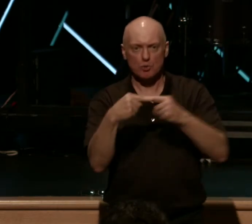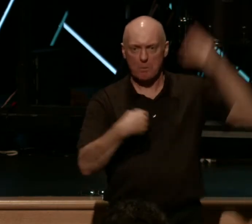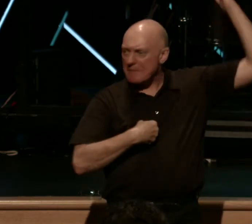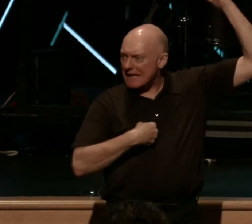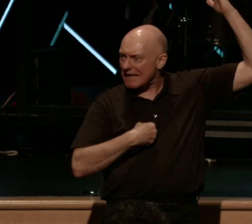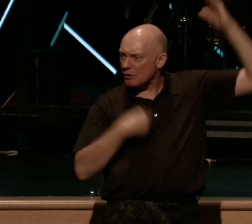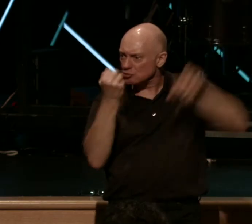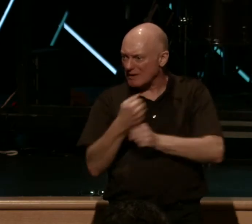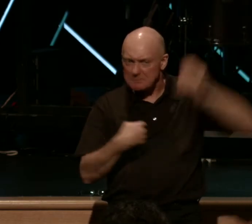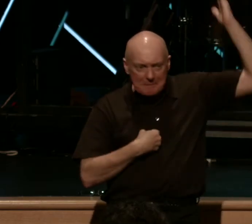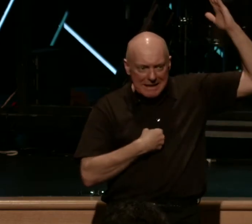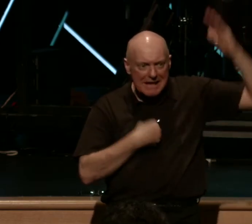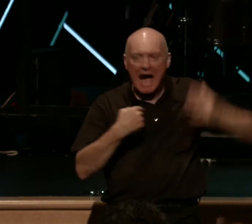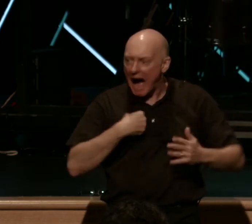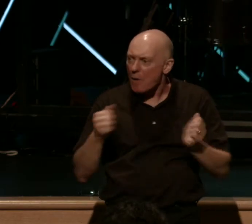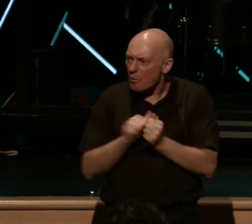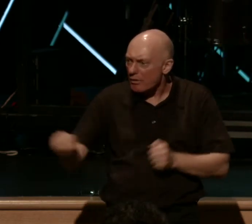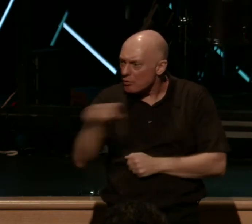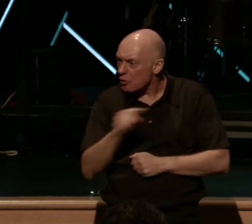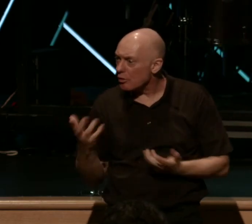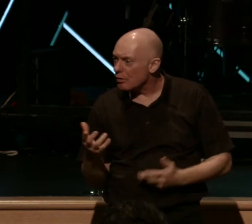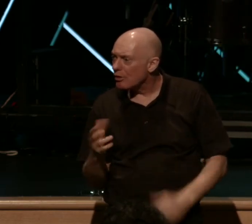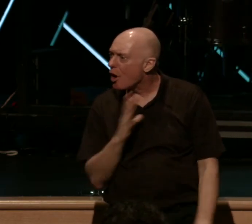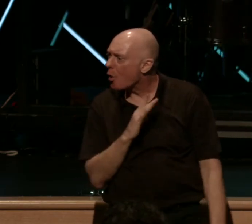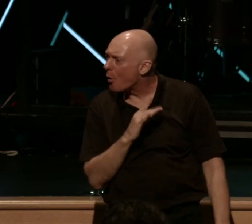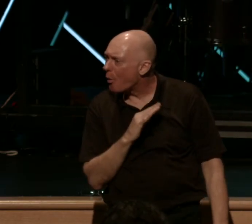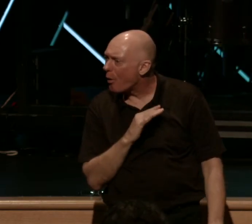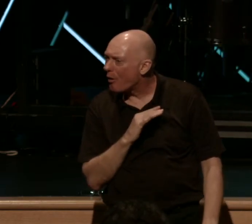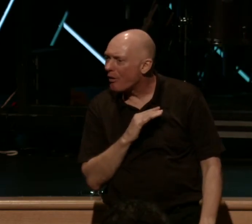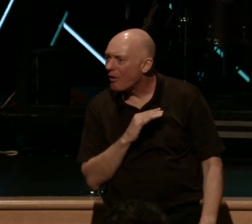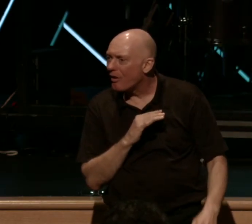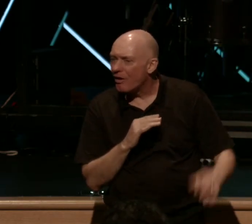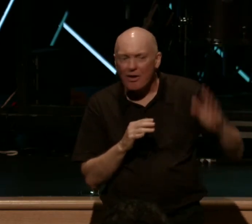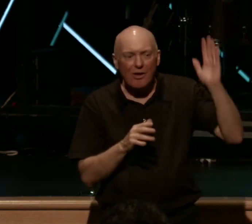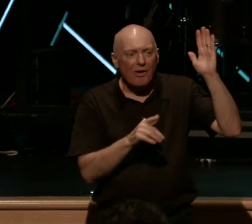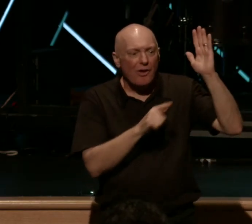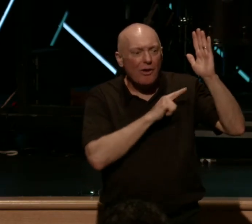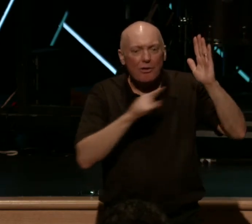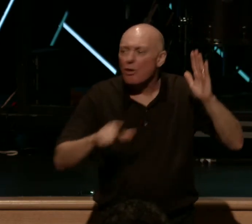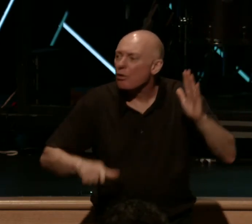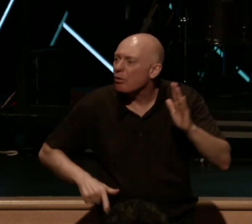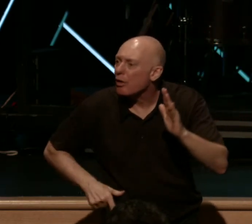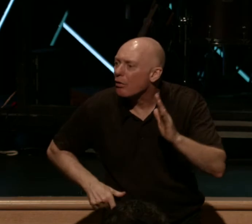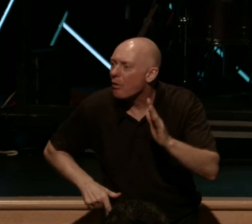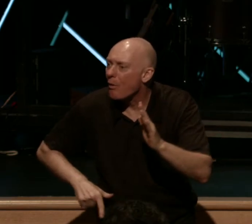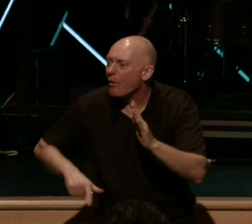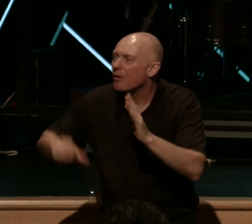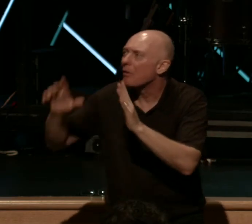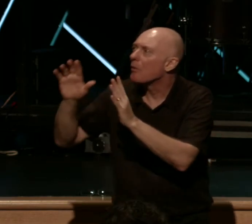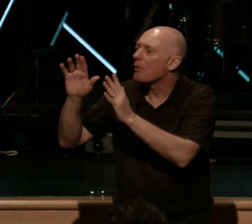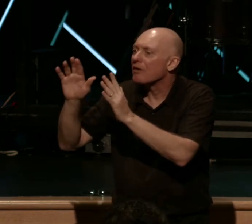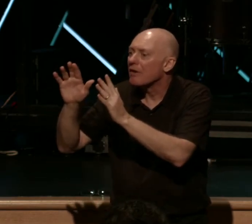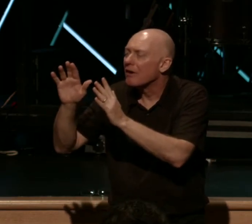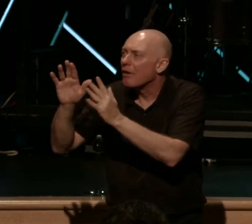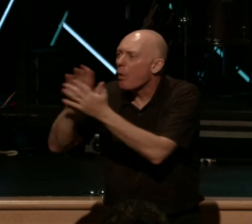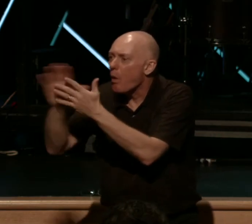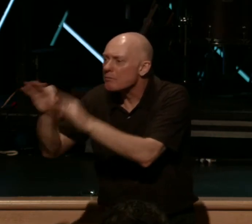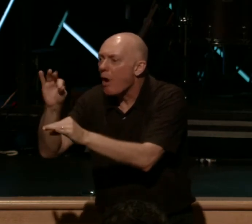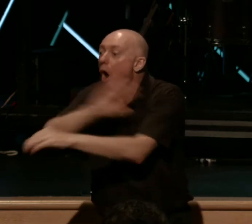Trust in me. Know that I'm with you. And isn't it cool that our Lord bookends the presence and the power of God around this mission? All authority is mine.